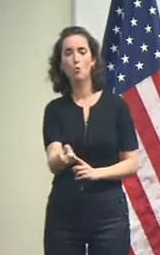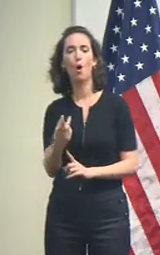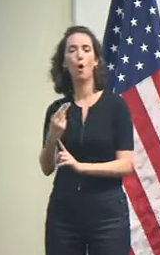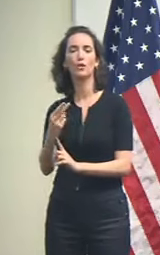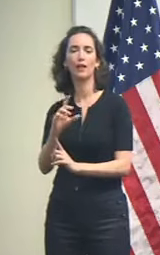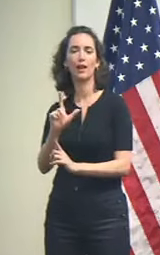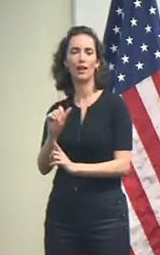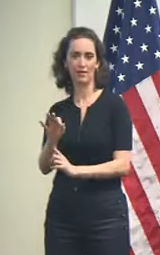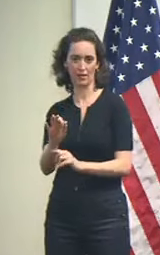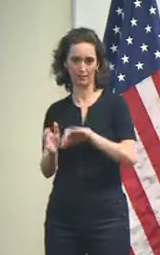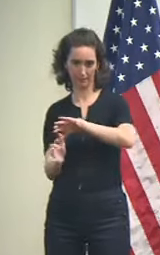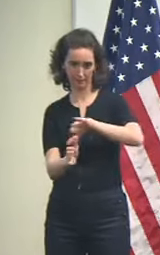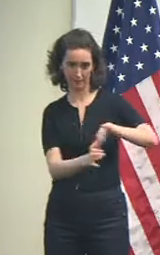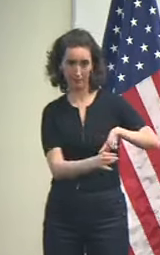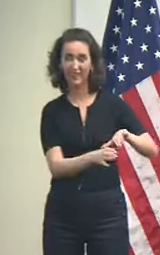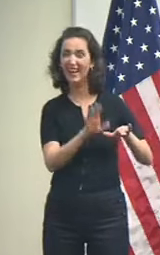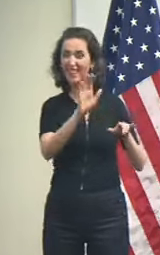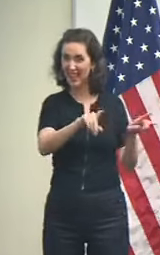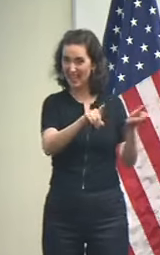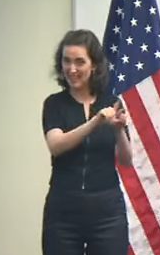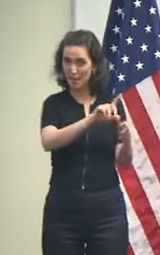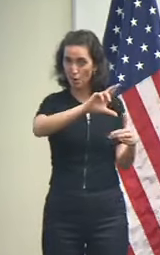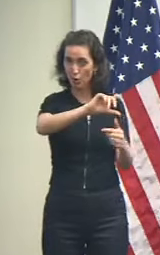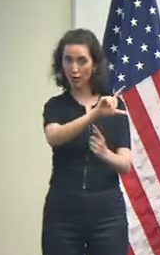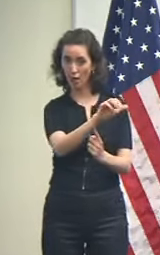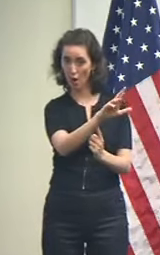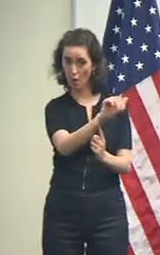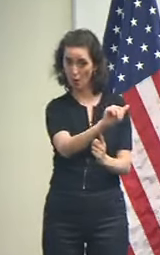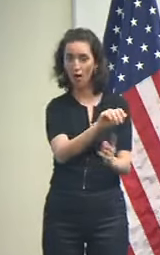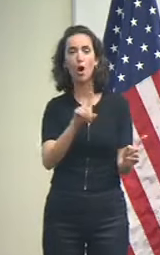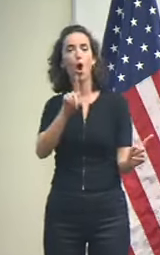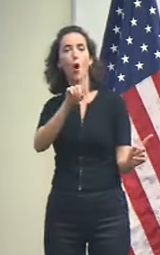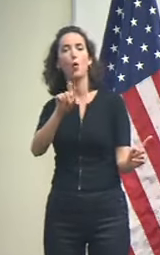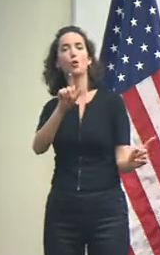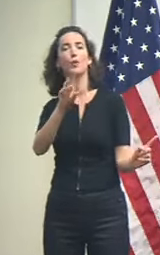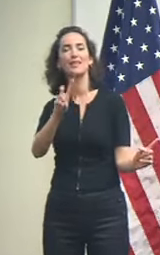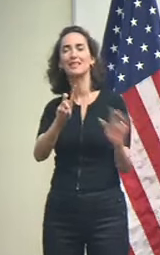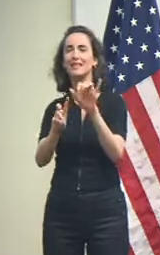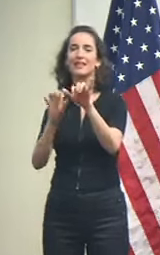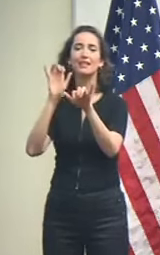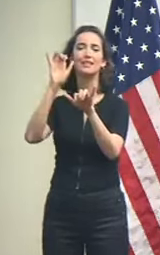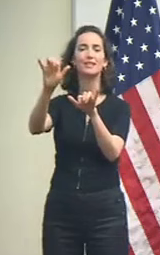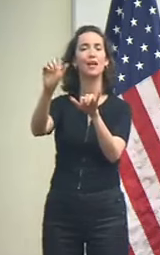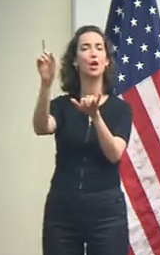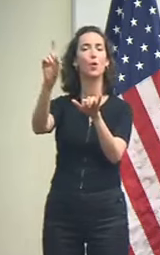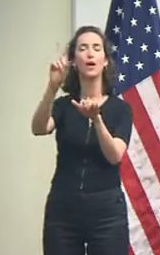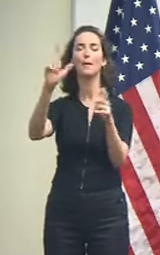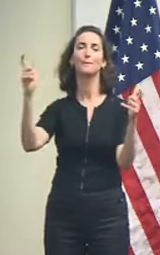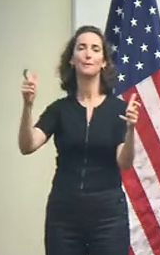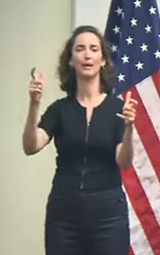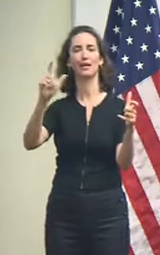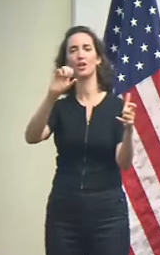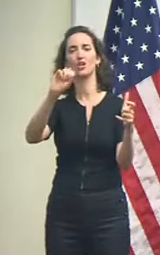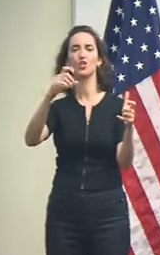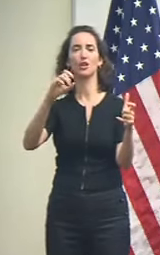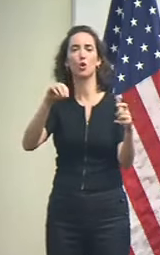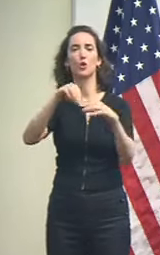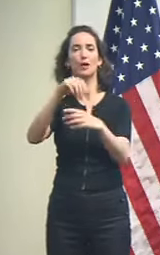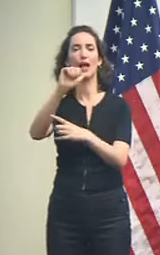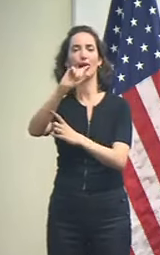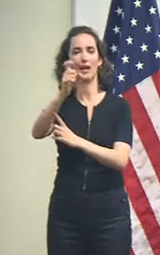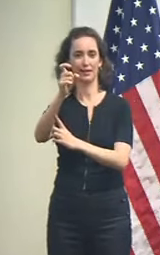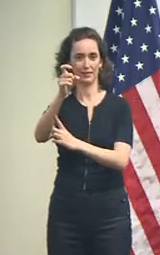126 evacuees from Hurricane Laura remain at the Alexandria mega-shelter,